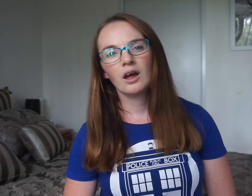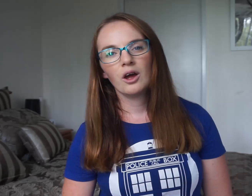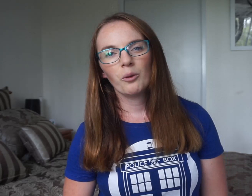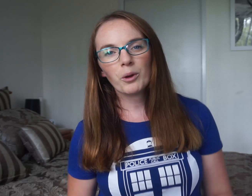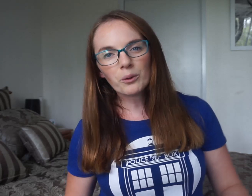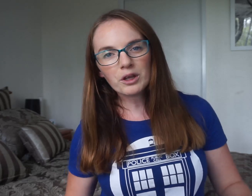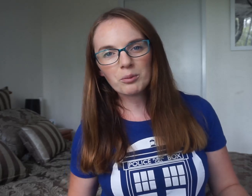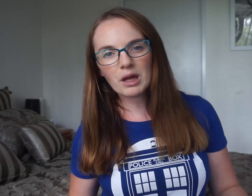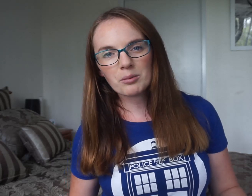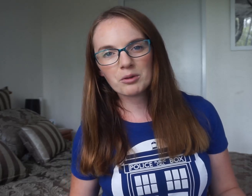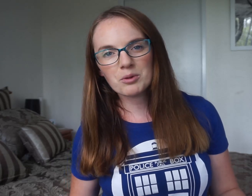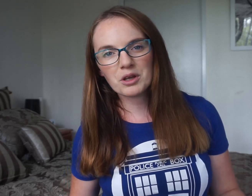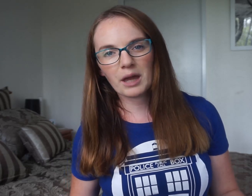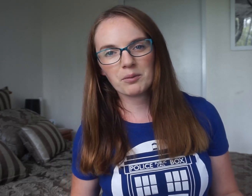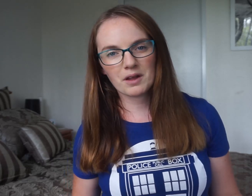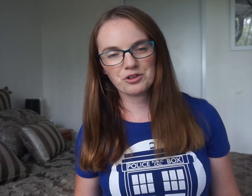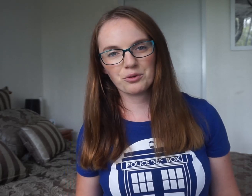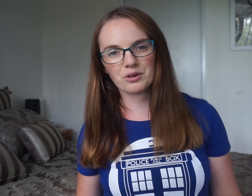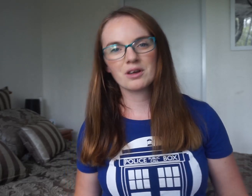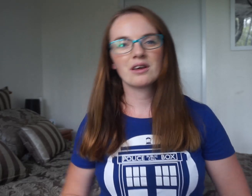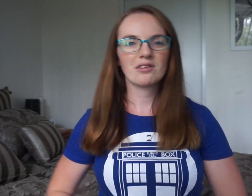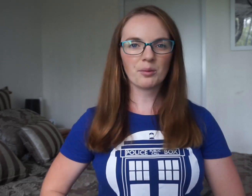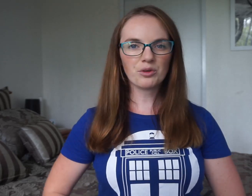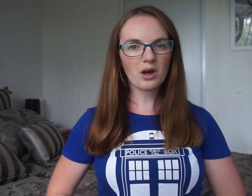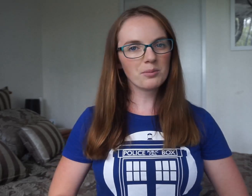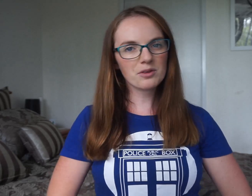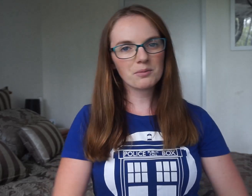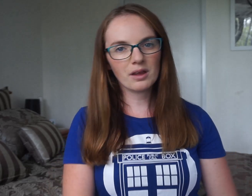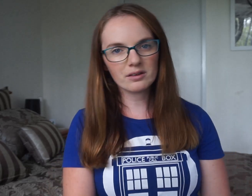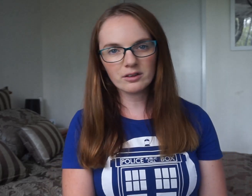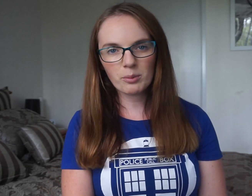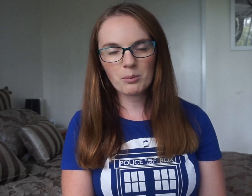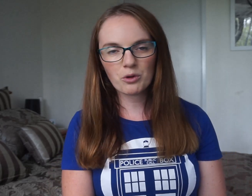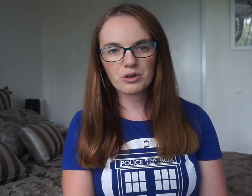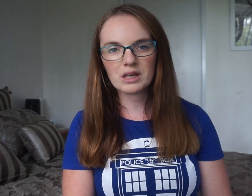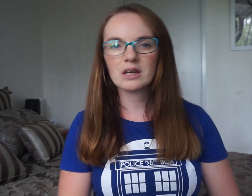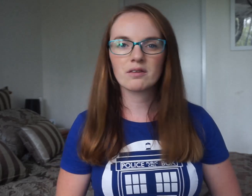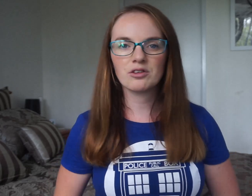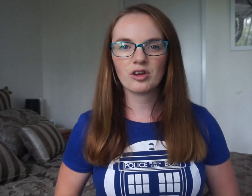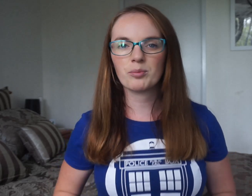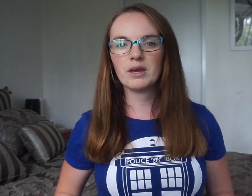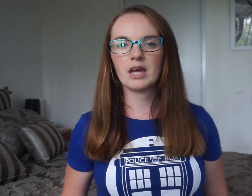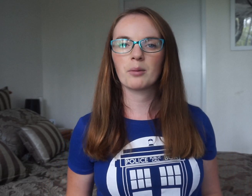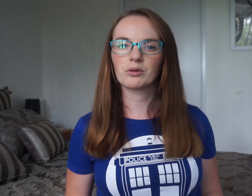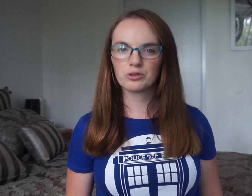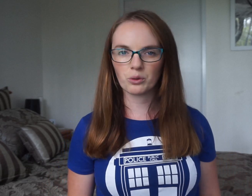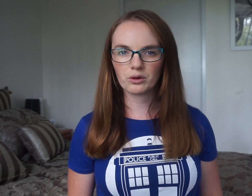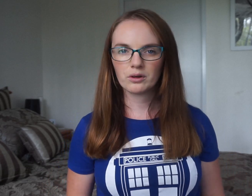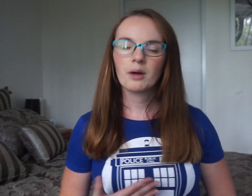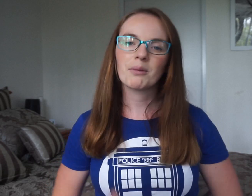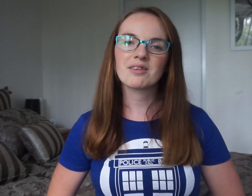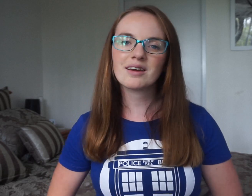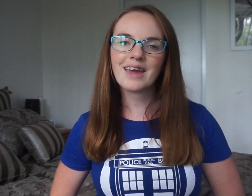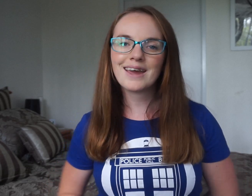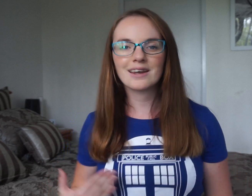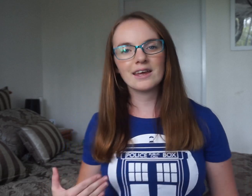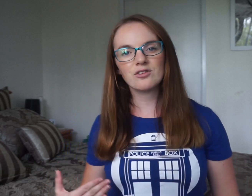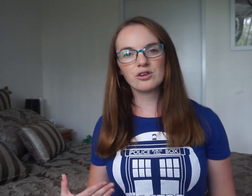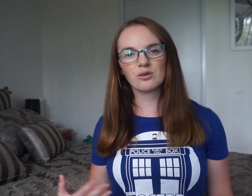We all need to be able to communicate with our children. Sometimes it's a little bit more trickier than just being able to talk. My son Caden, he's two